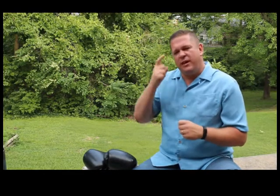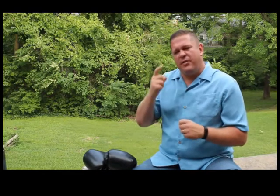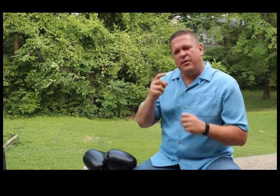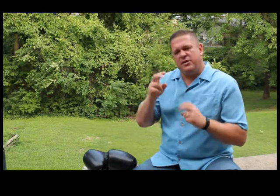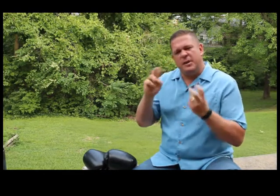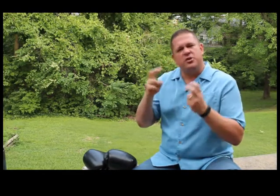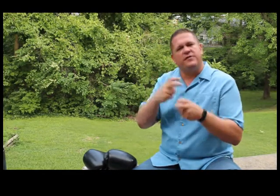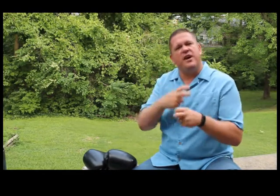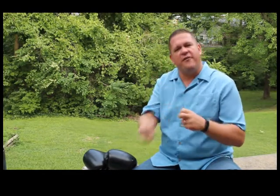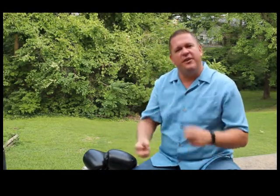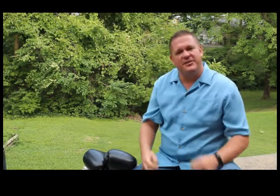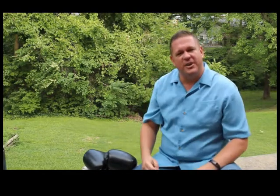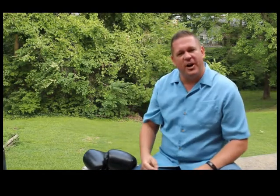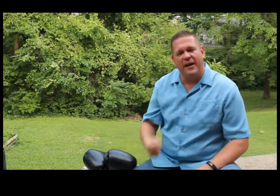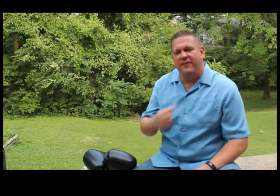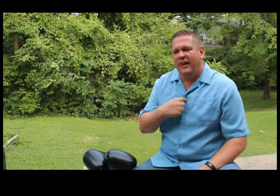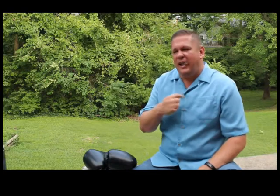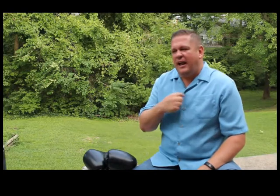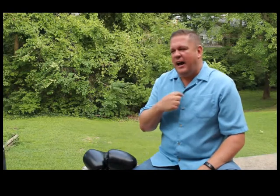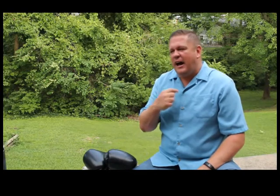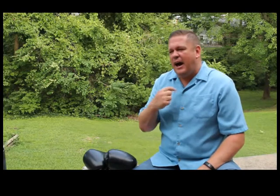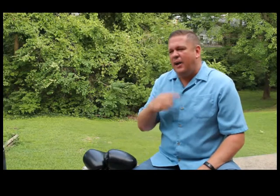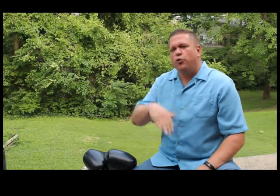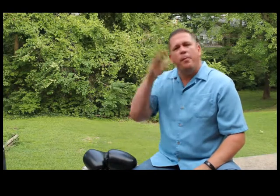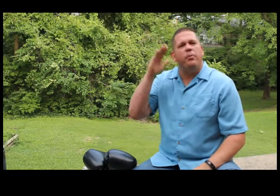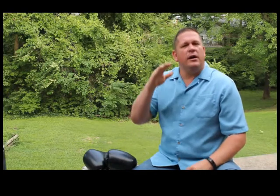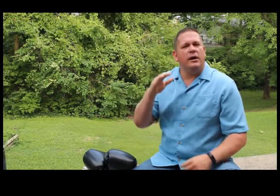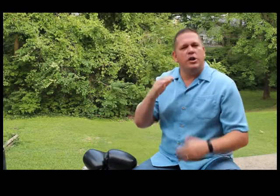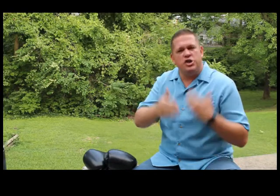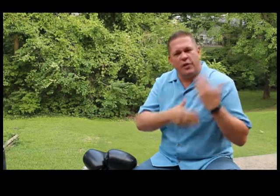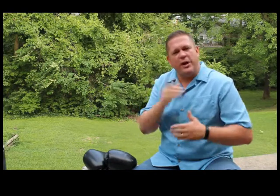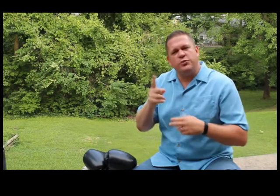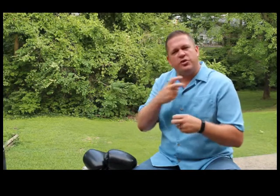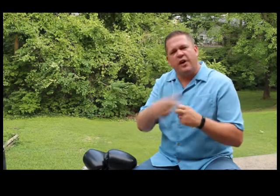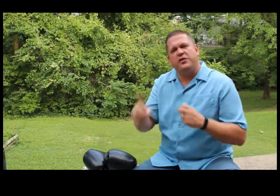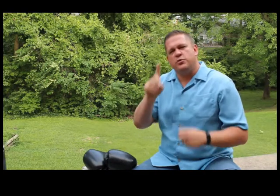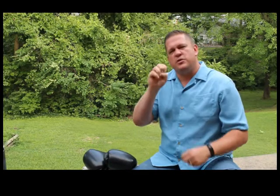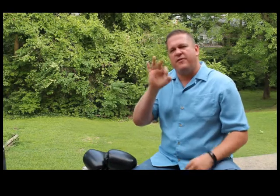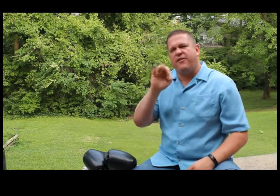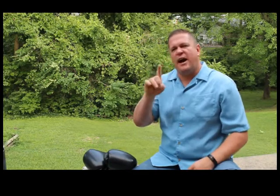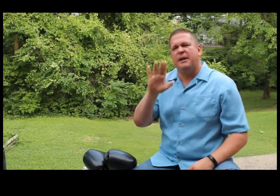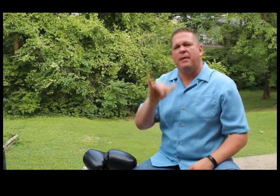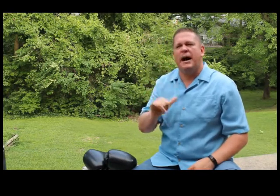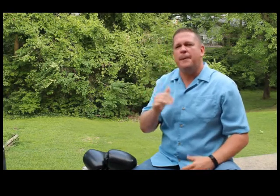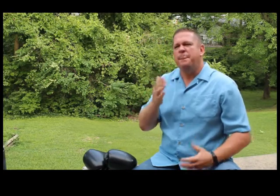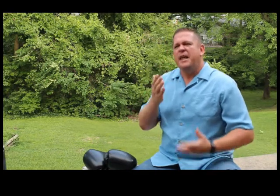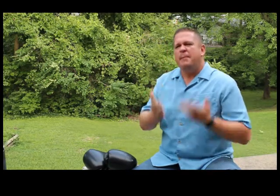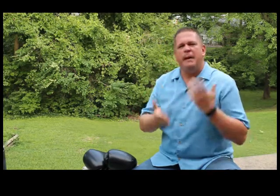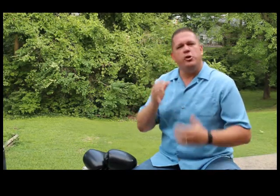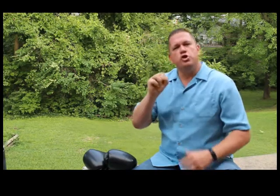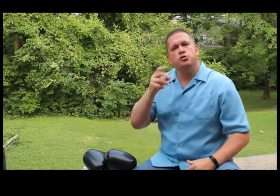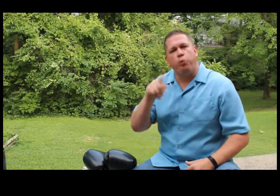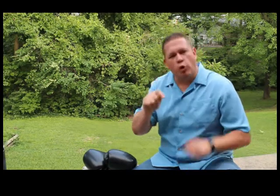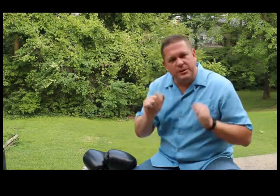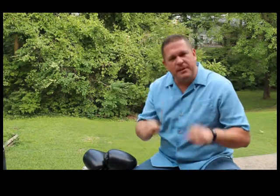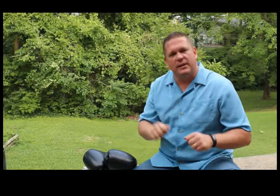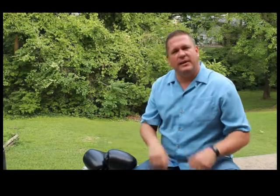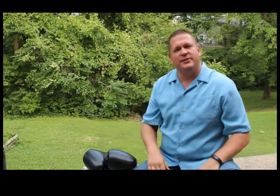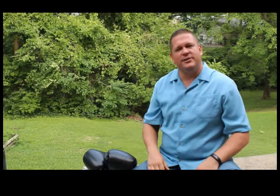of the subject of toughness. I grew up in a generation where toughness was defined by maybe your sports abilities or